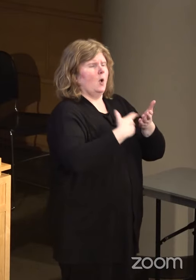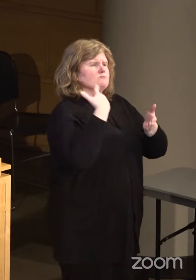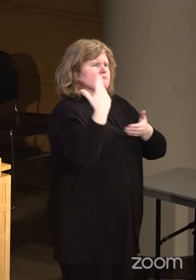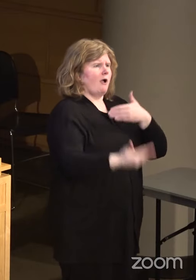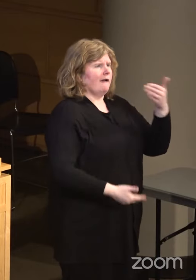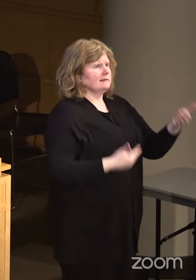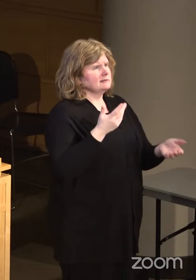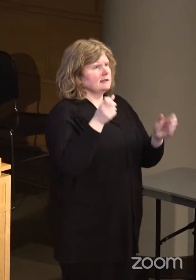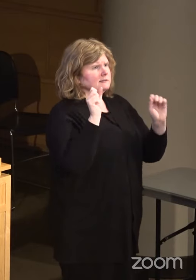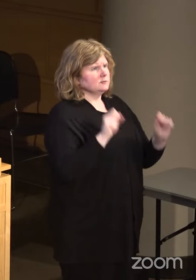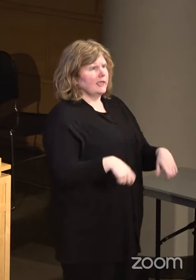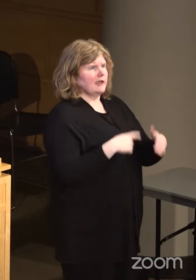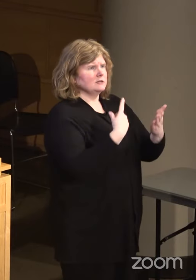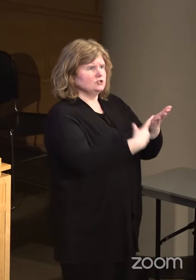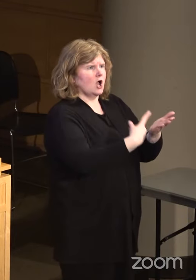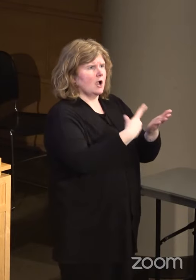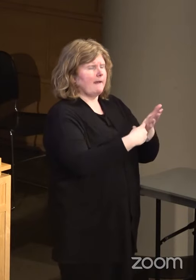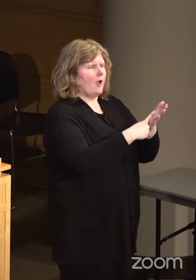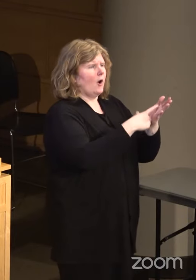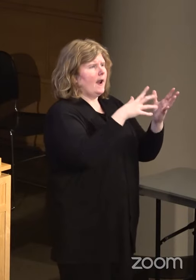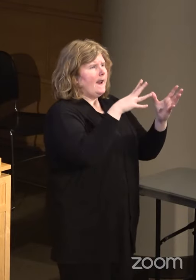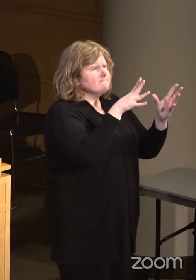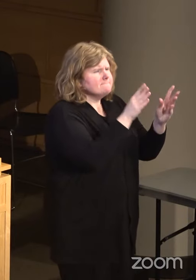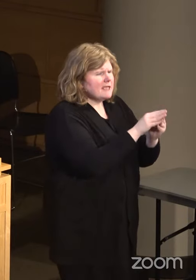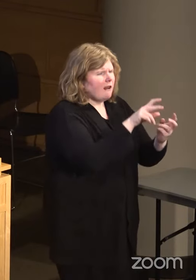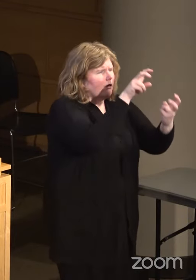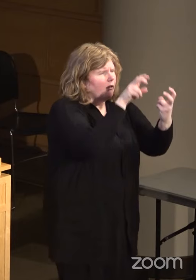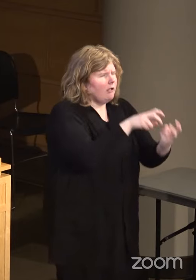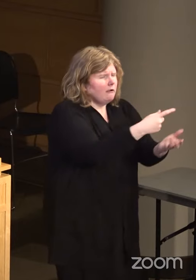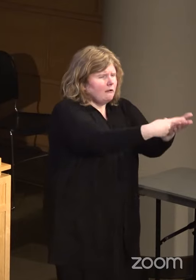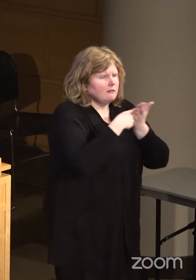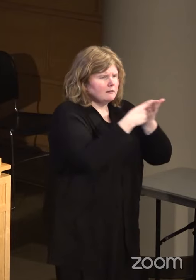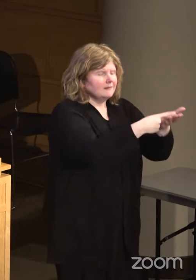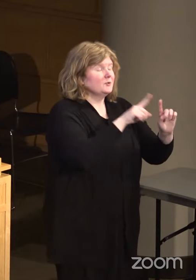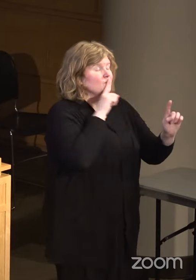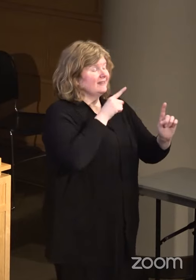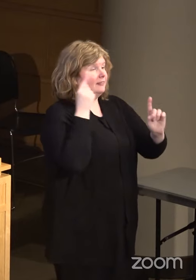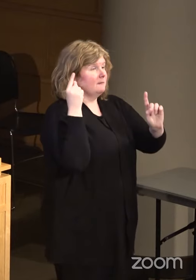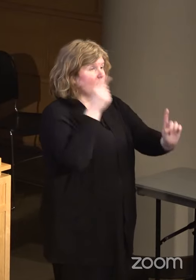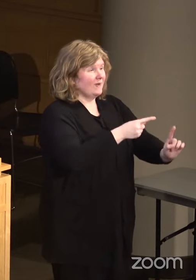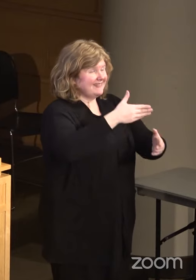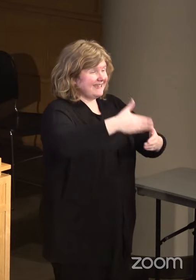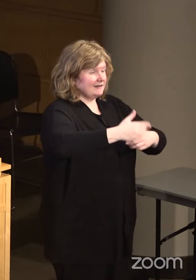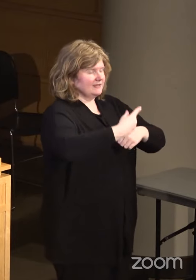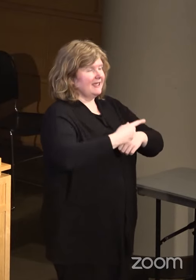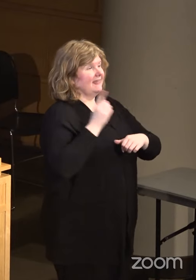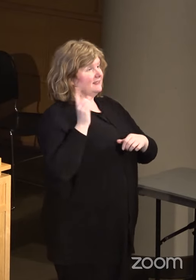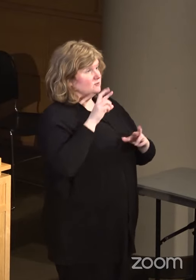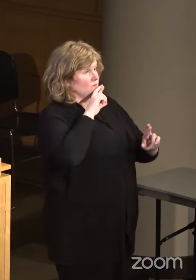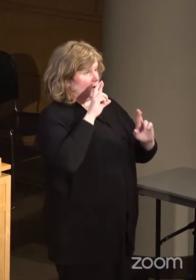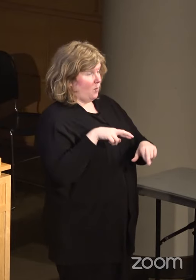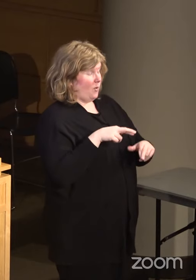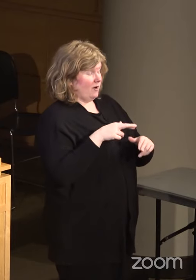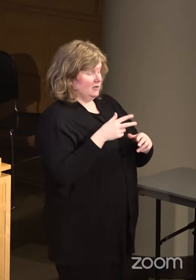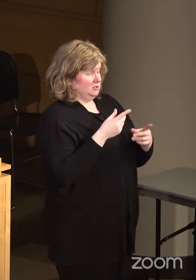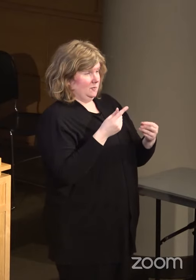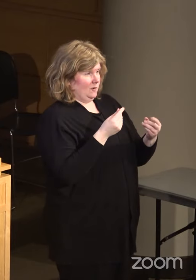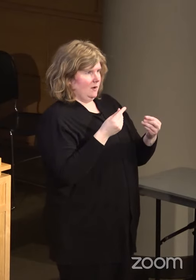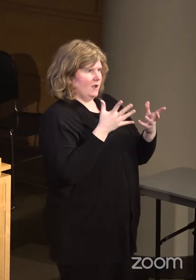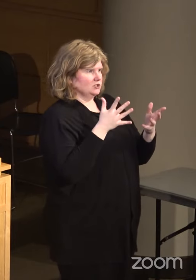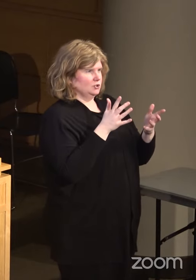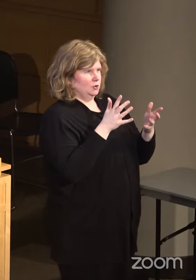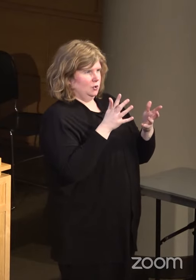can talk about, you know, meeting and discussing and whatnot, but at end of the day, what this report is looking to do is